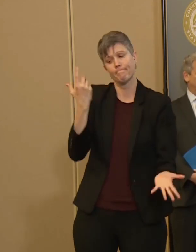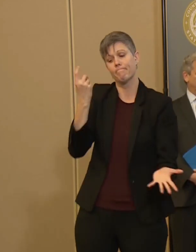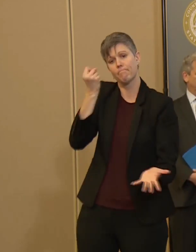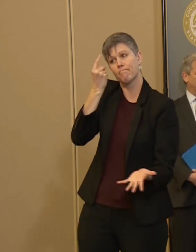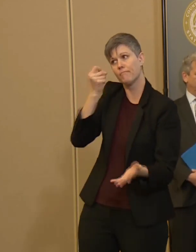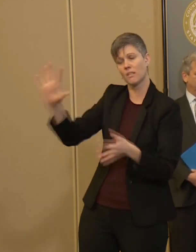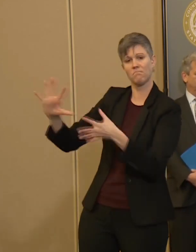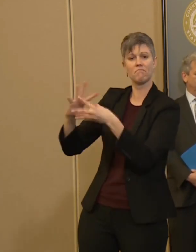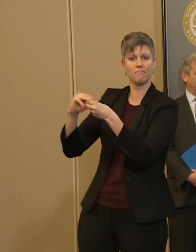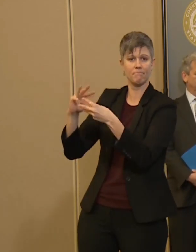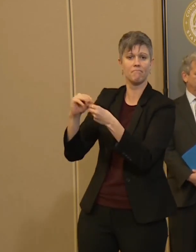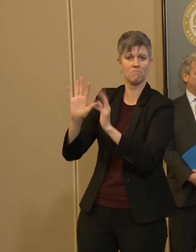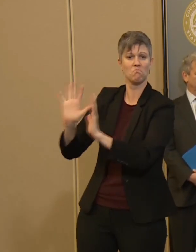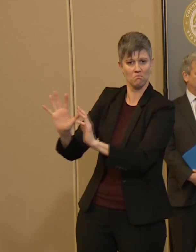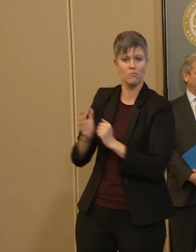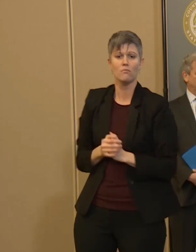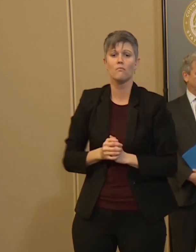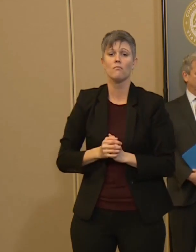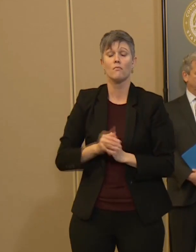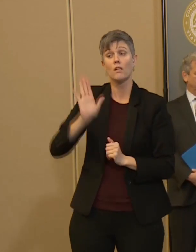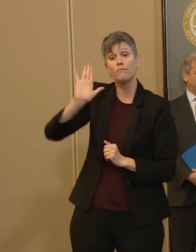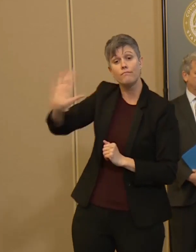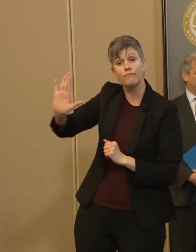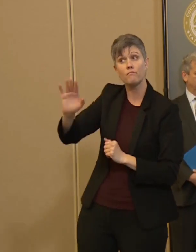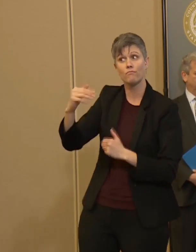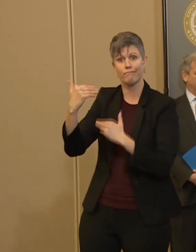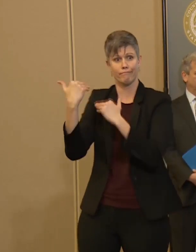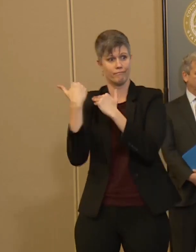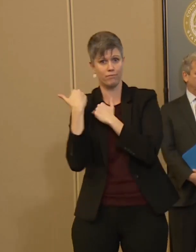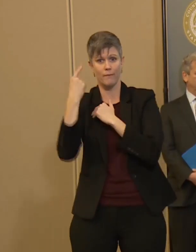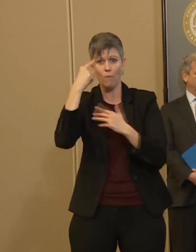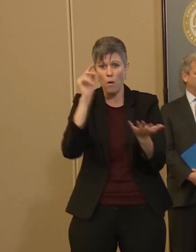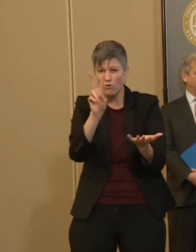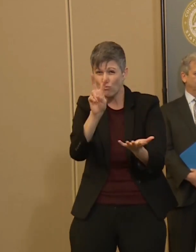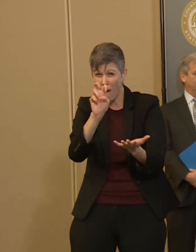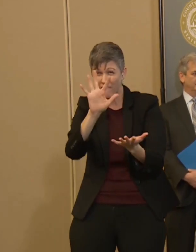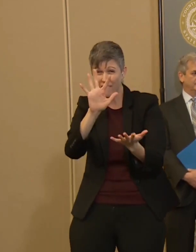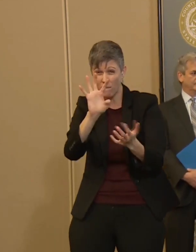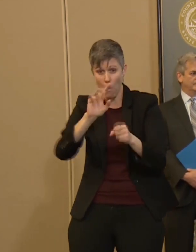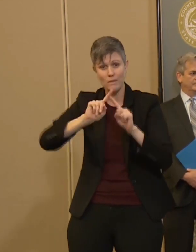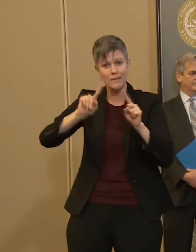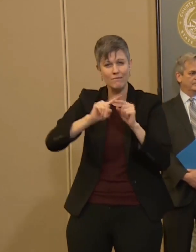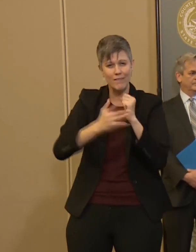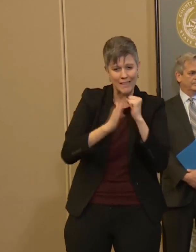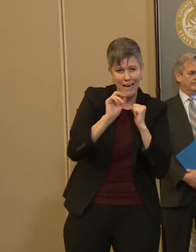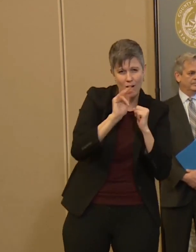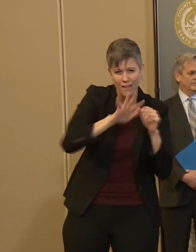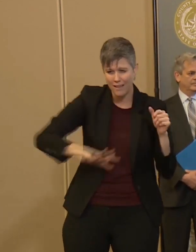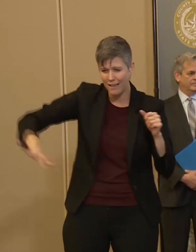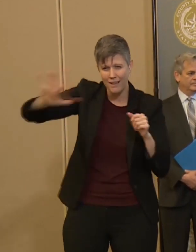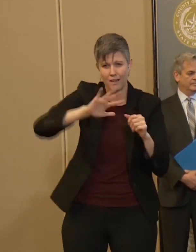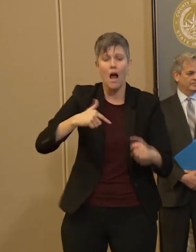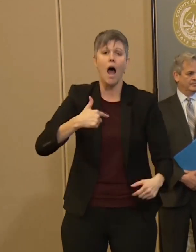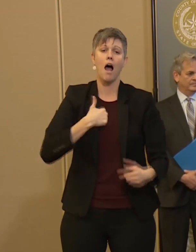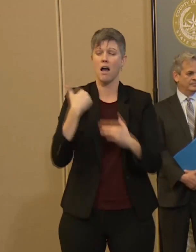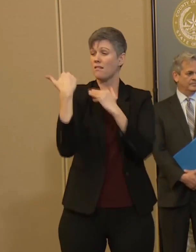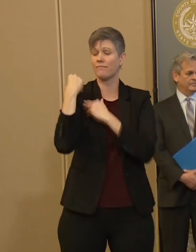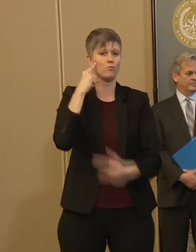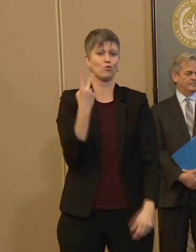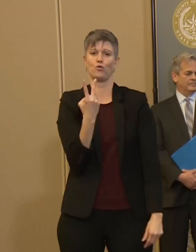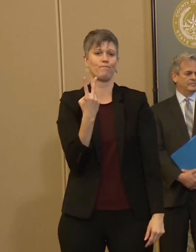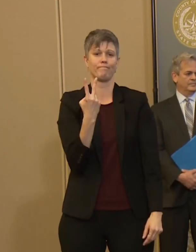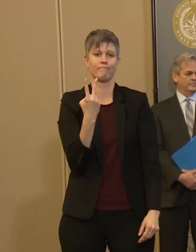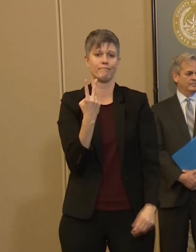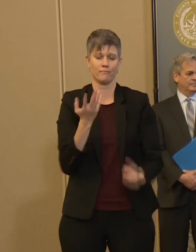you're doing. I know that you're responsible for 254 counties and we're only responsible for two. We